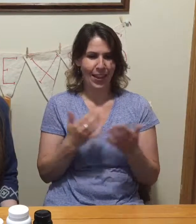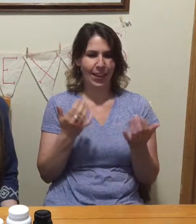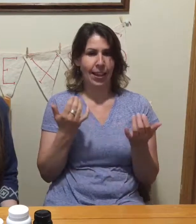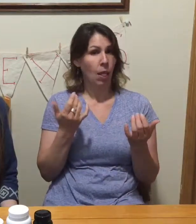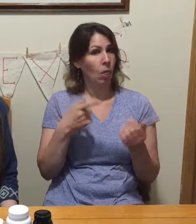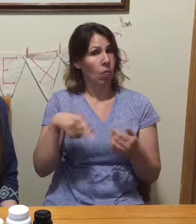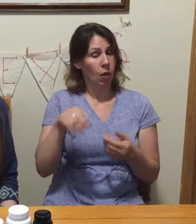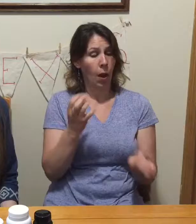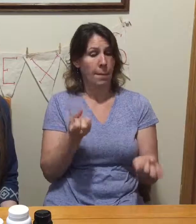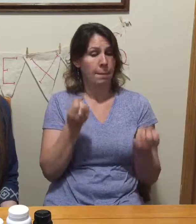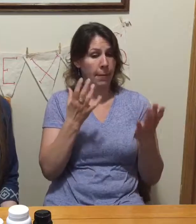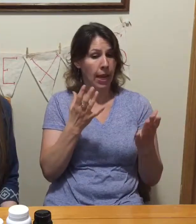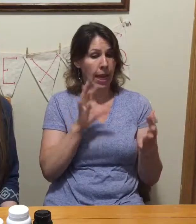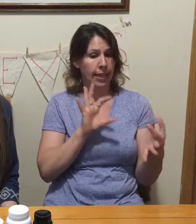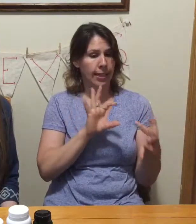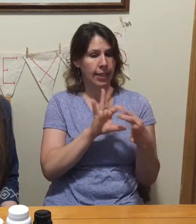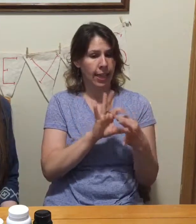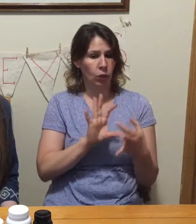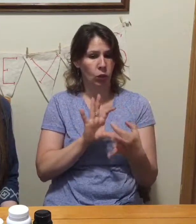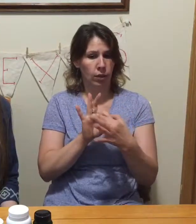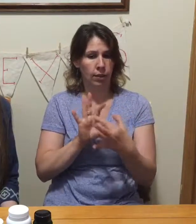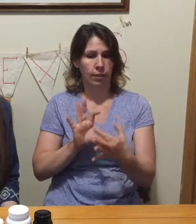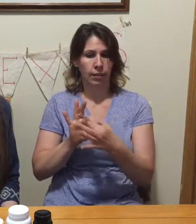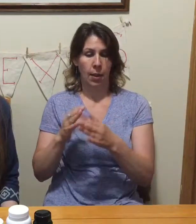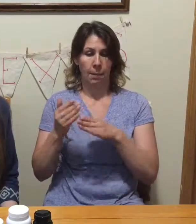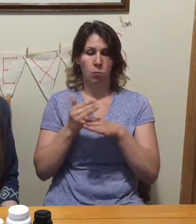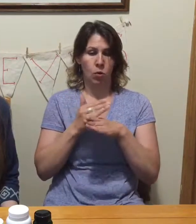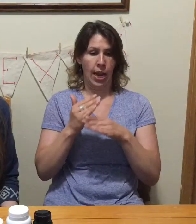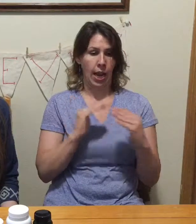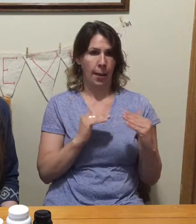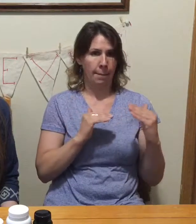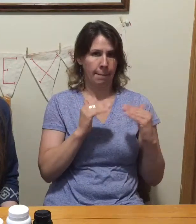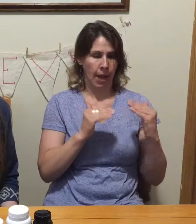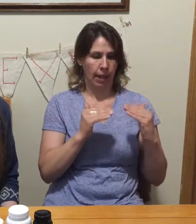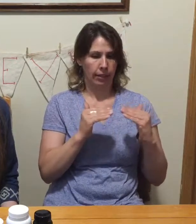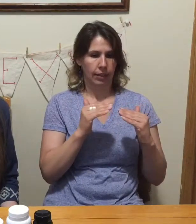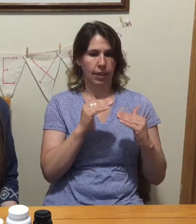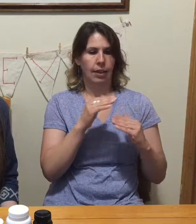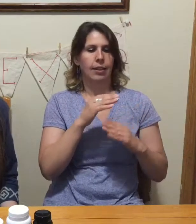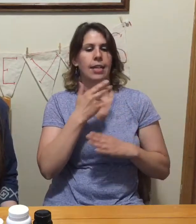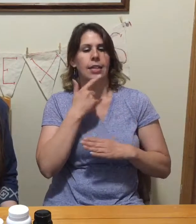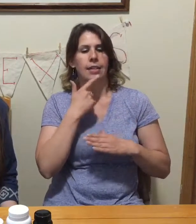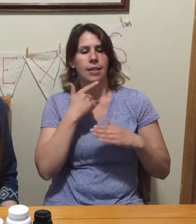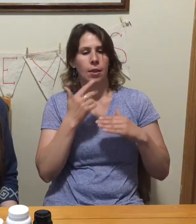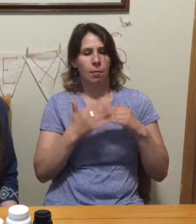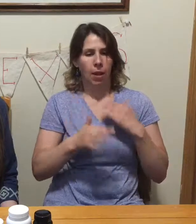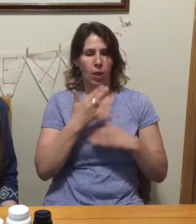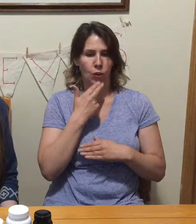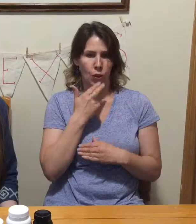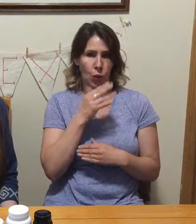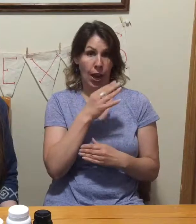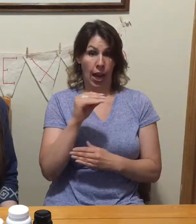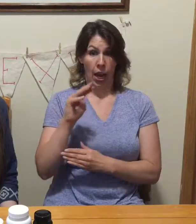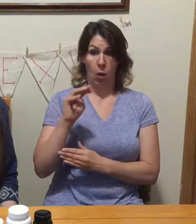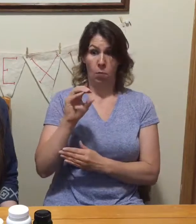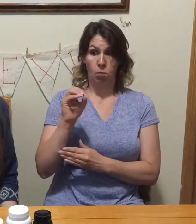There are many connections between balanced blood sugars and mood swings, and overall mental and emotional